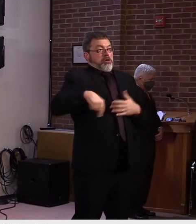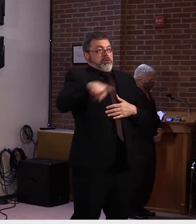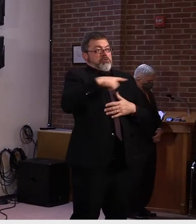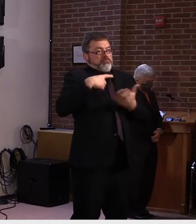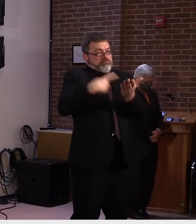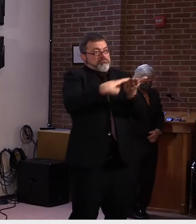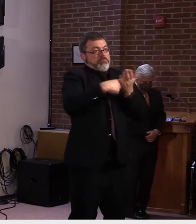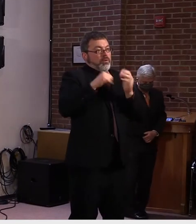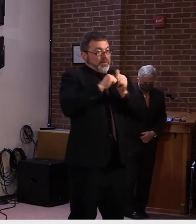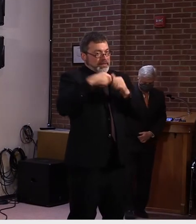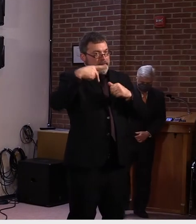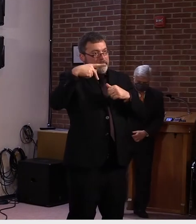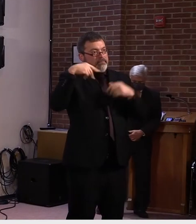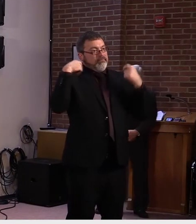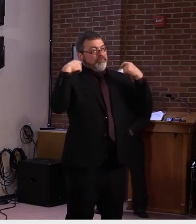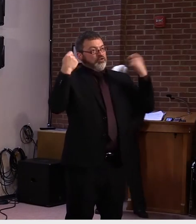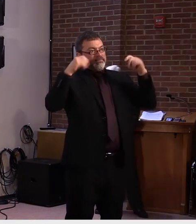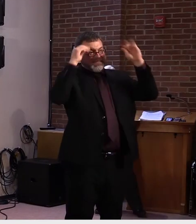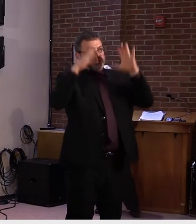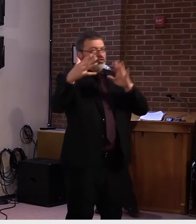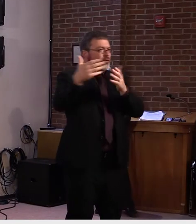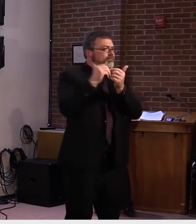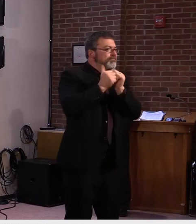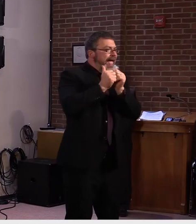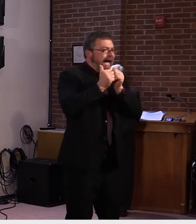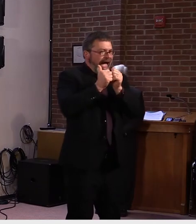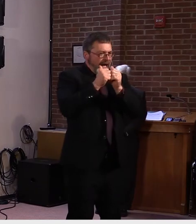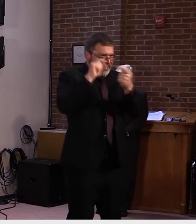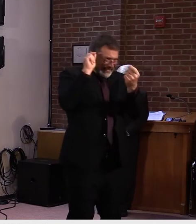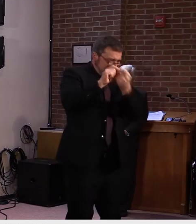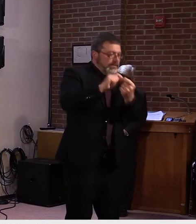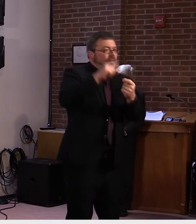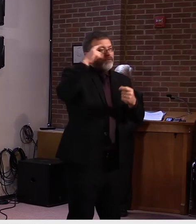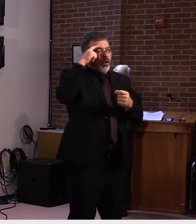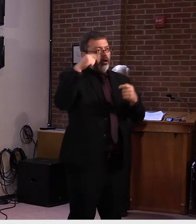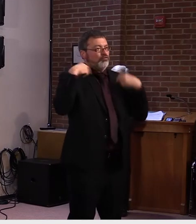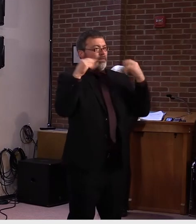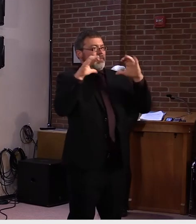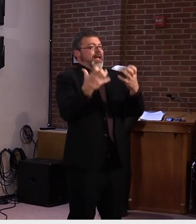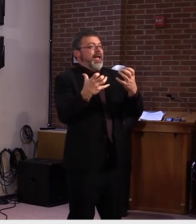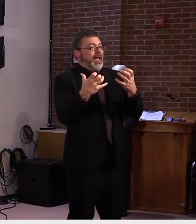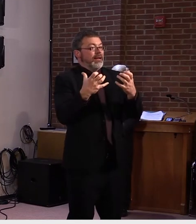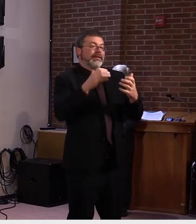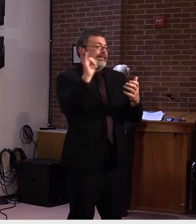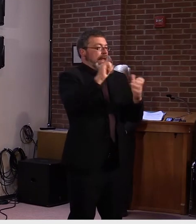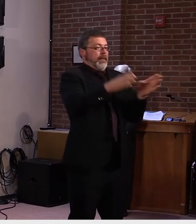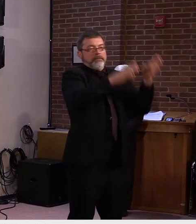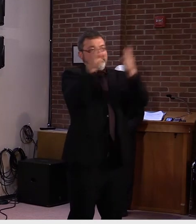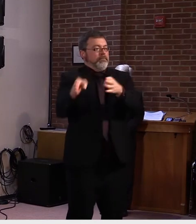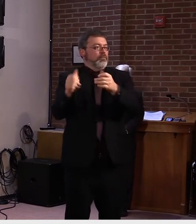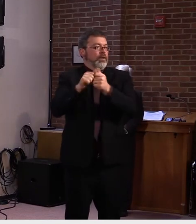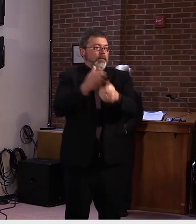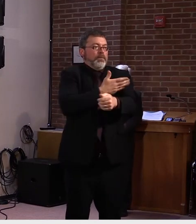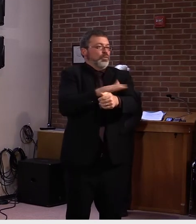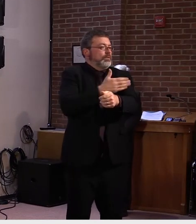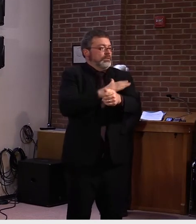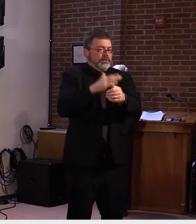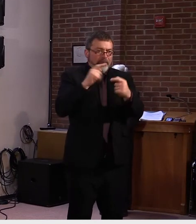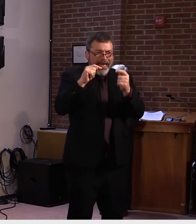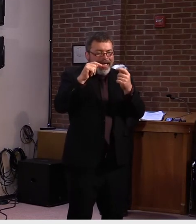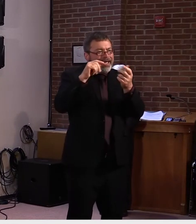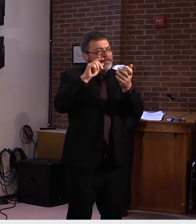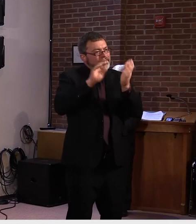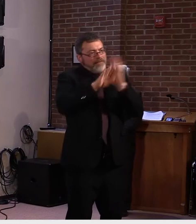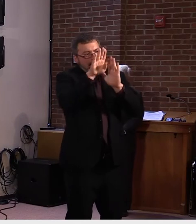in seeing specific guidance developed. We've had similar conversations with music teachers and so forth. Uh, but, you know, that's, that's kind of where we are back to,